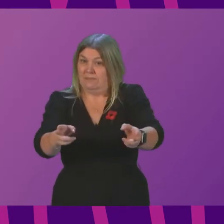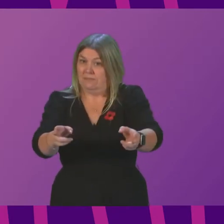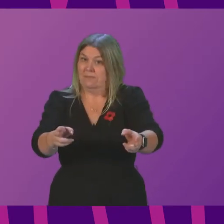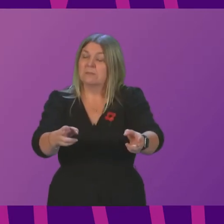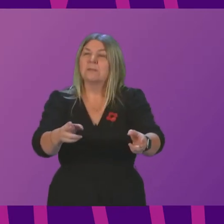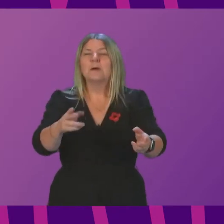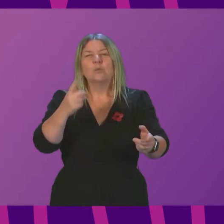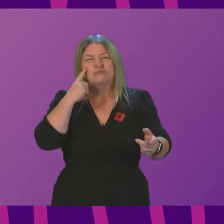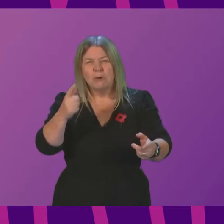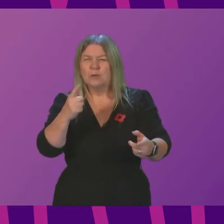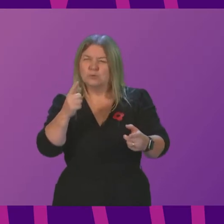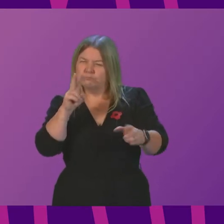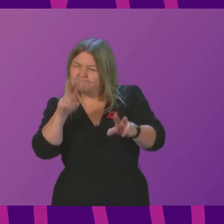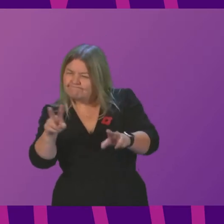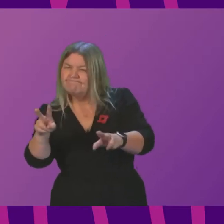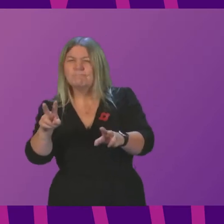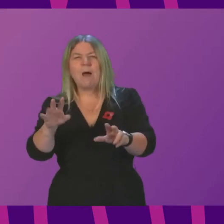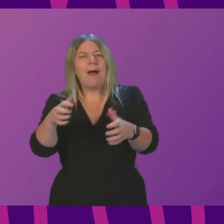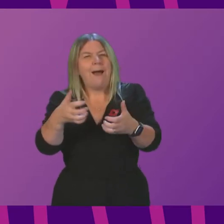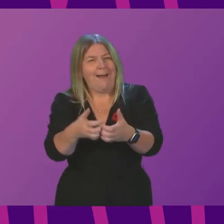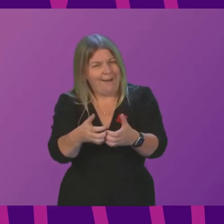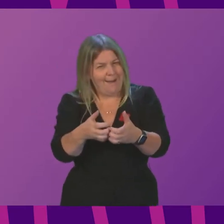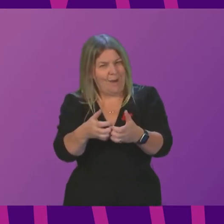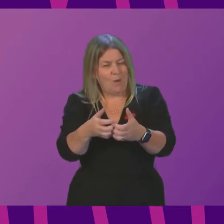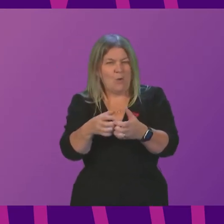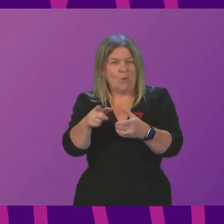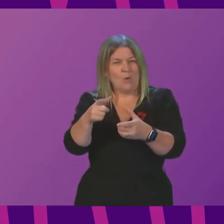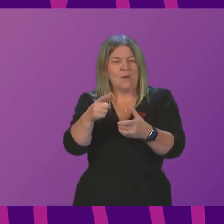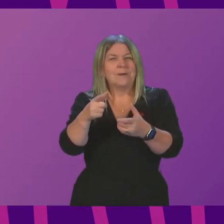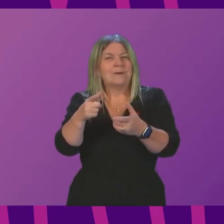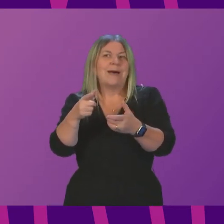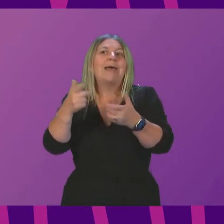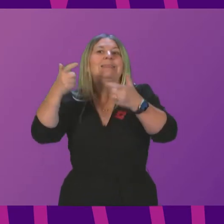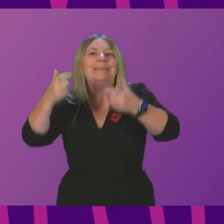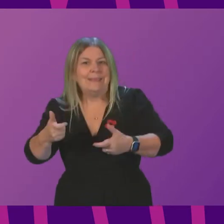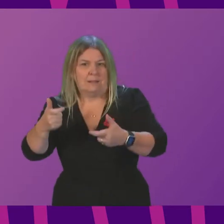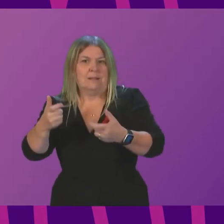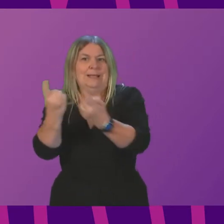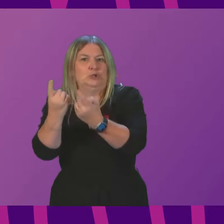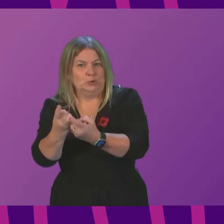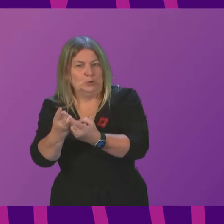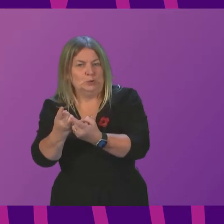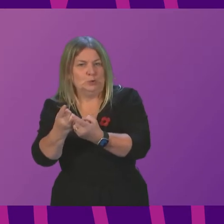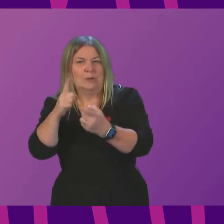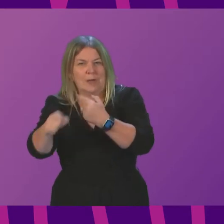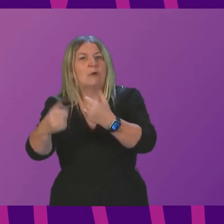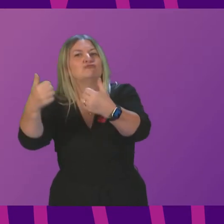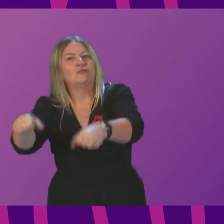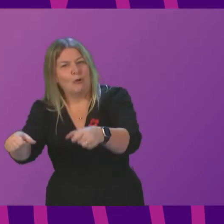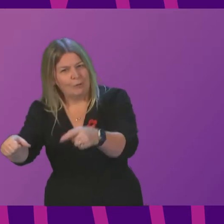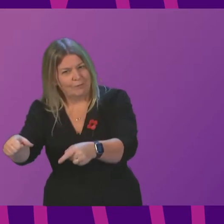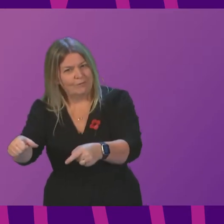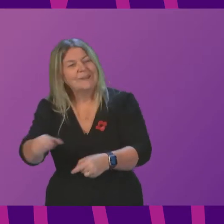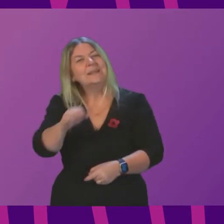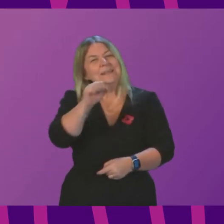can overcome the existing legal barriers that will allow us to progress the use of these facilities. There is clear evidence that these facilities mitigate